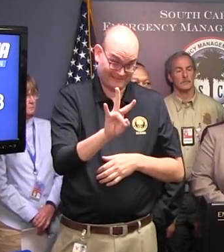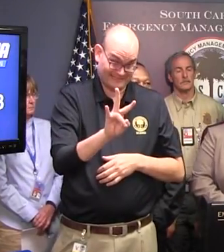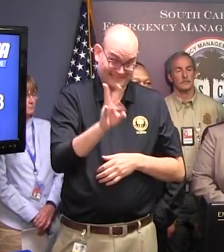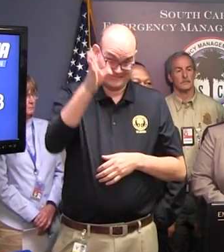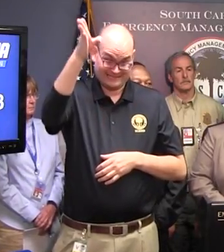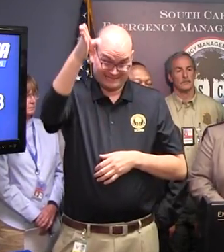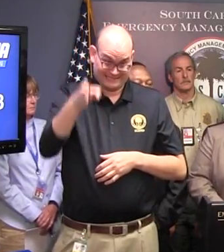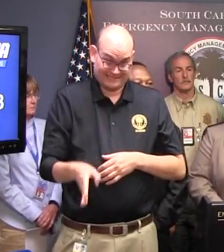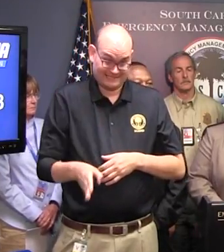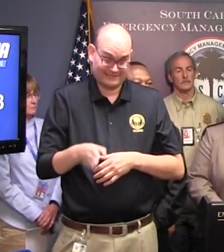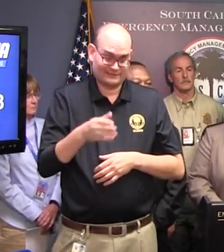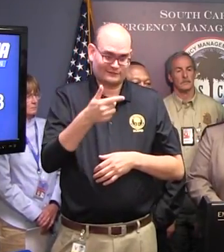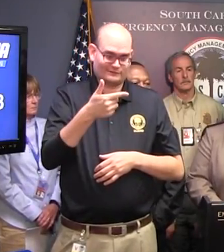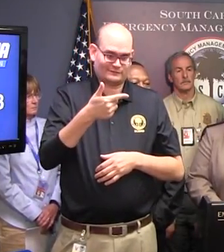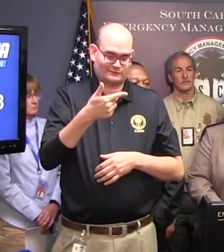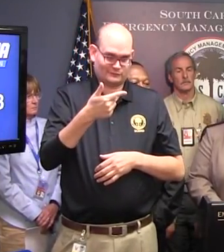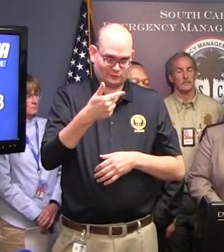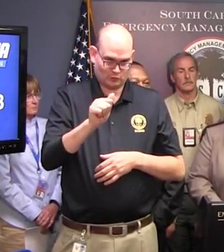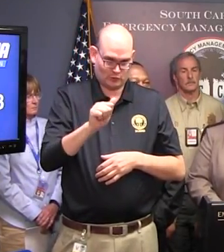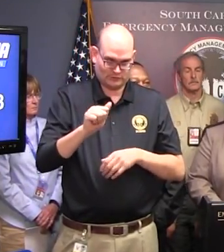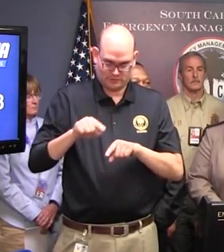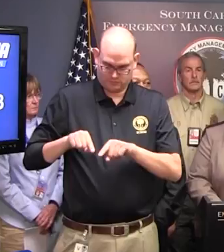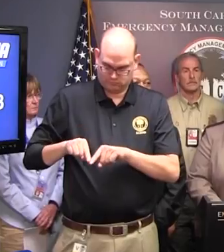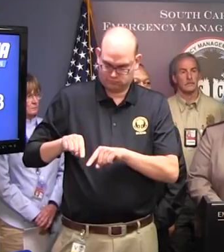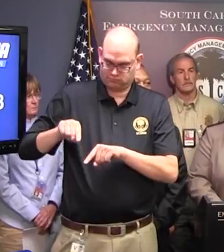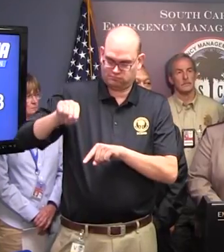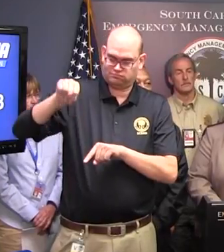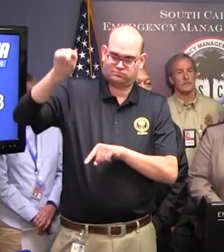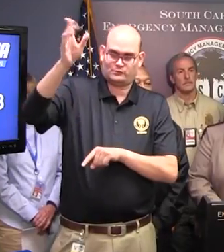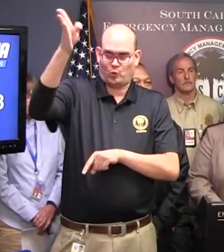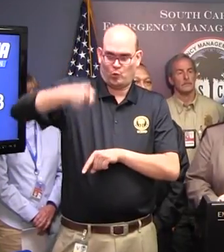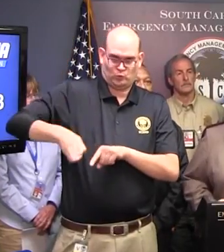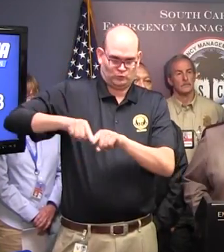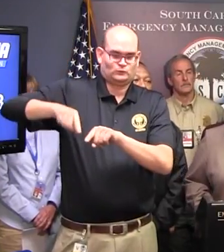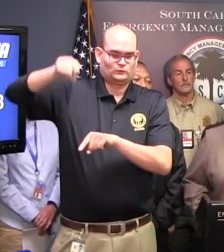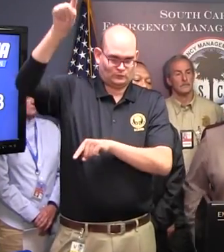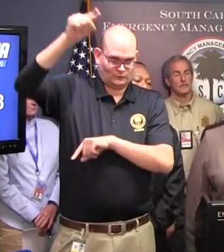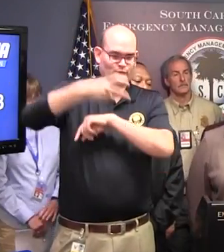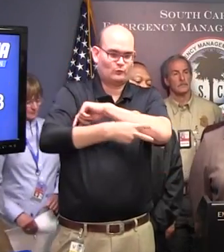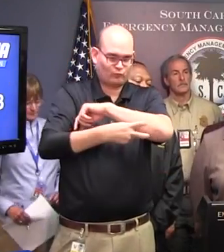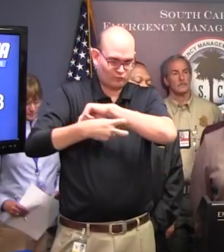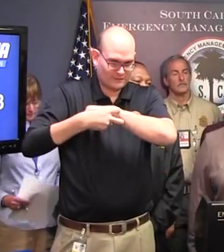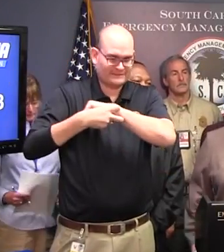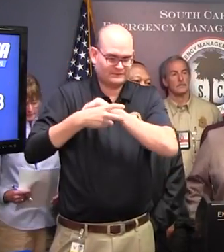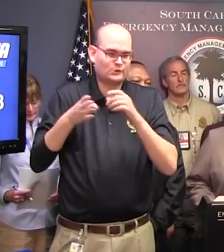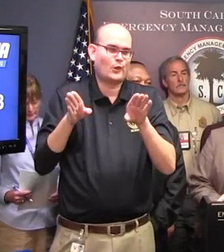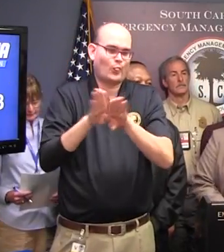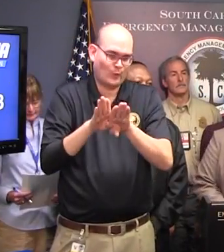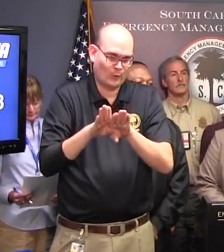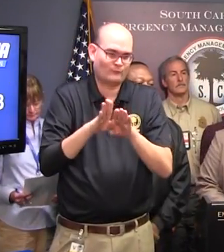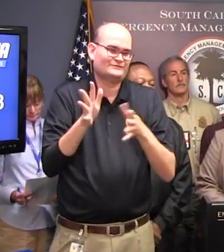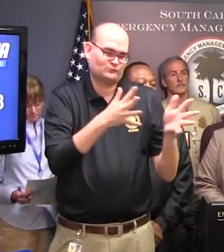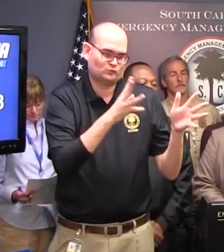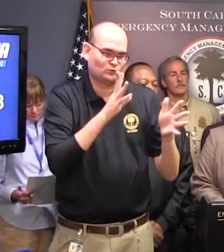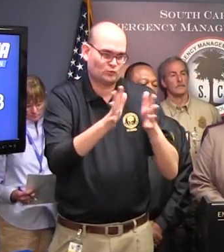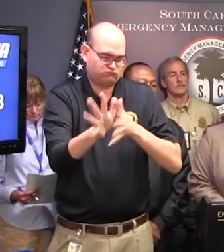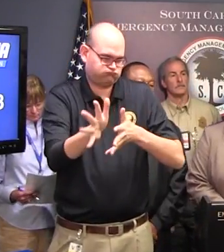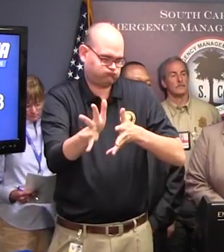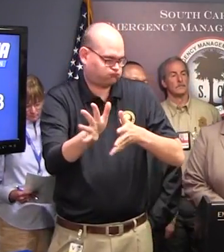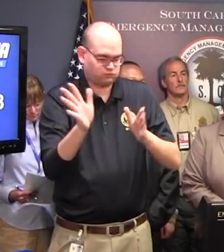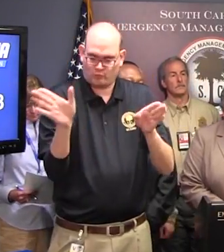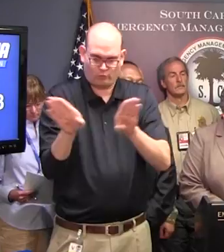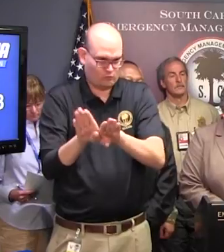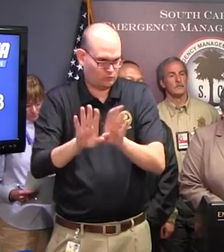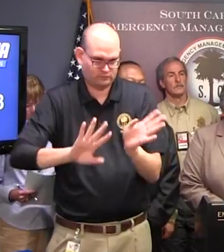Georgia DOT as part of their normal storm protocol due to the winds in the area. We're